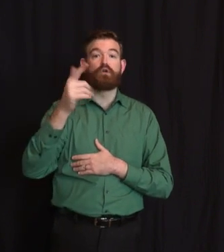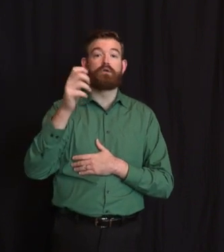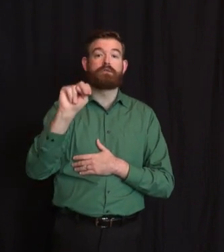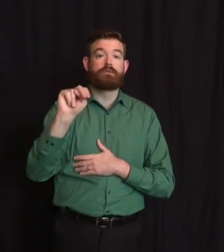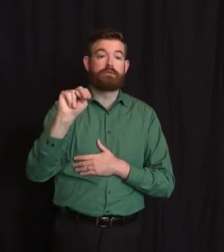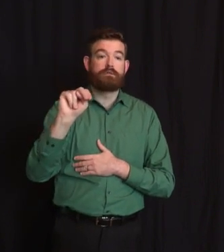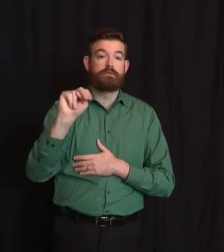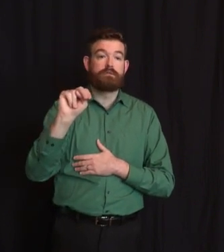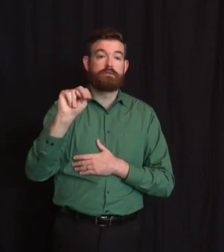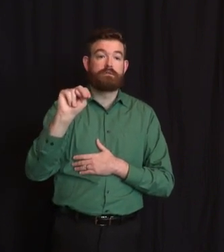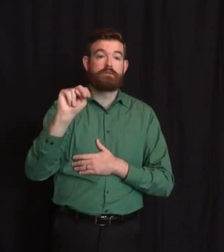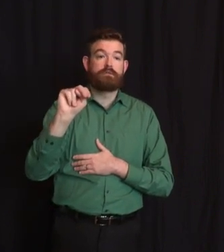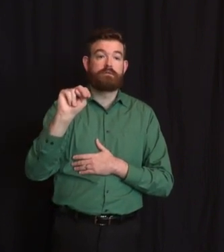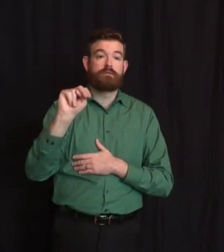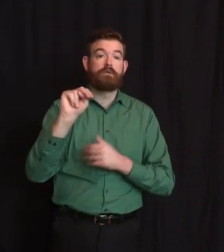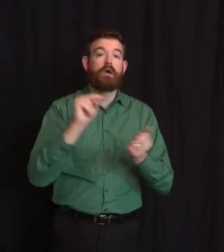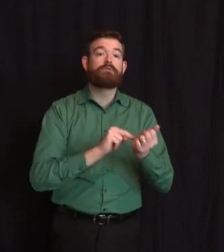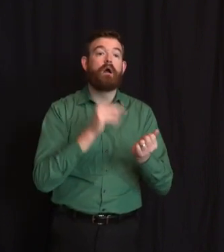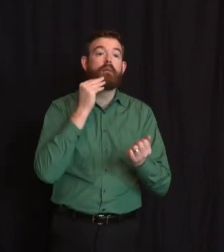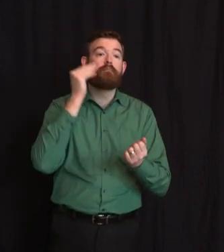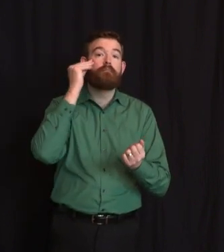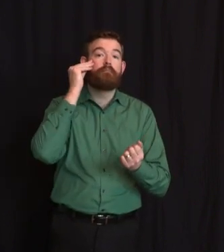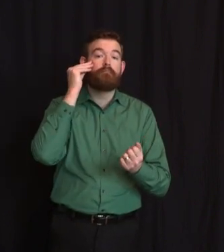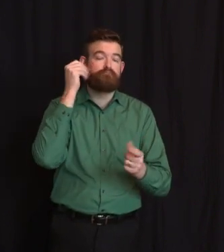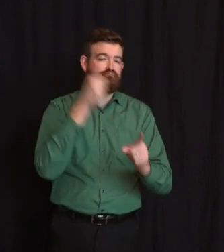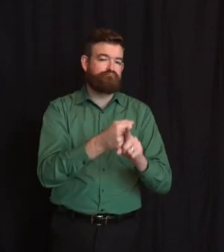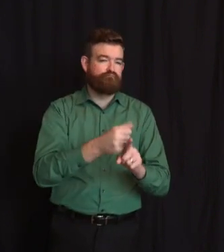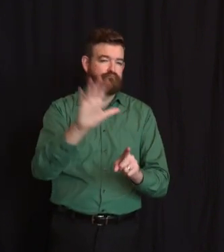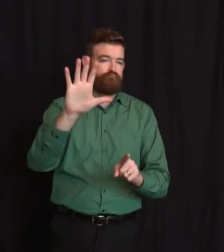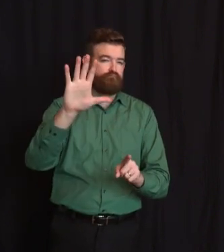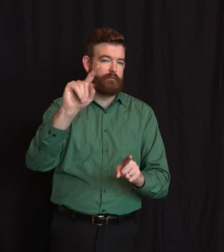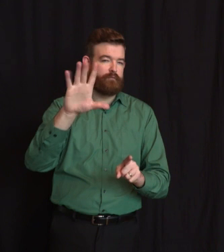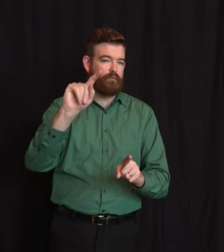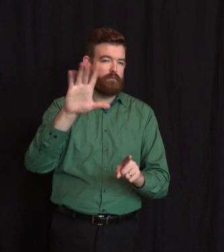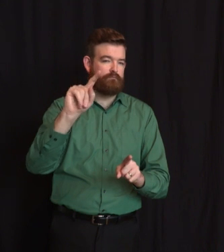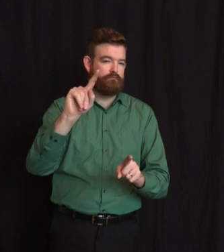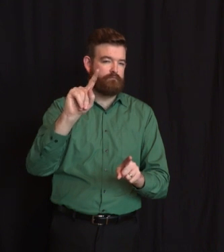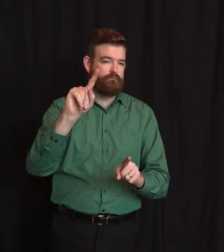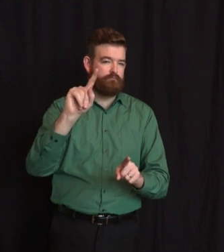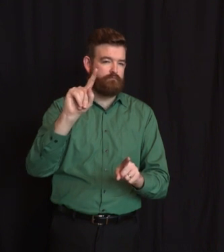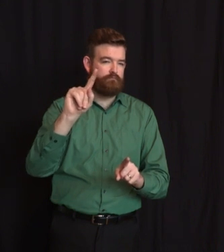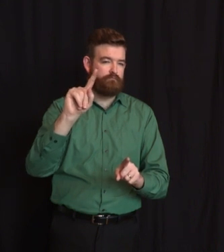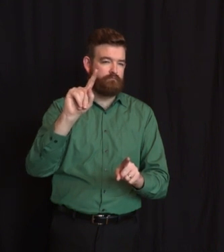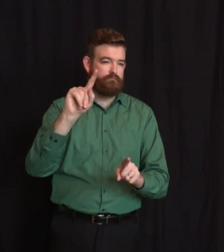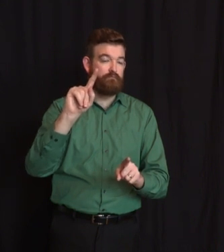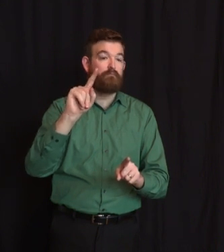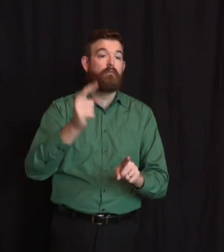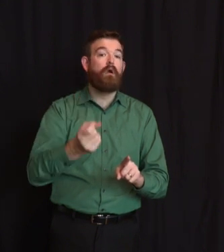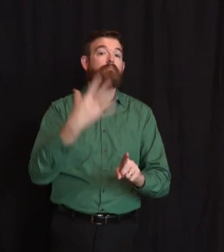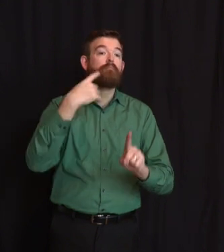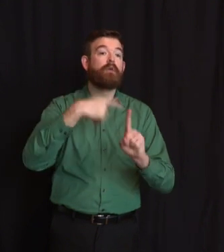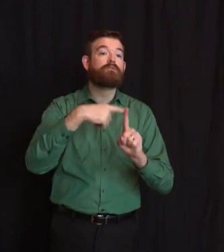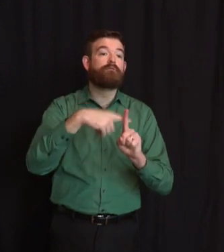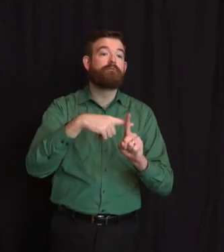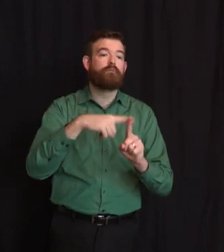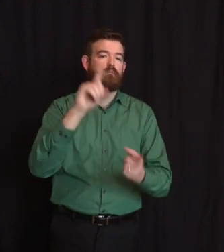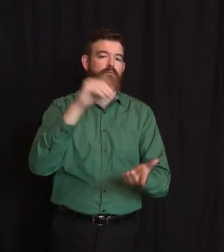reporting 1,831 cases and 352 deaths. In Burlington